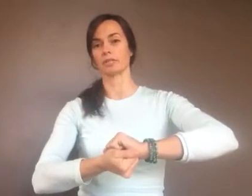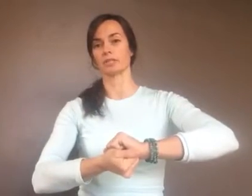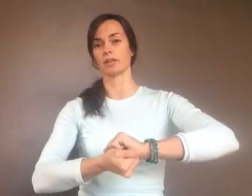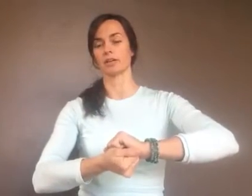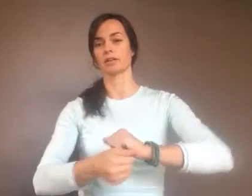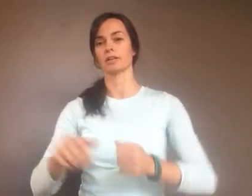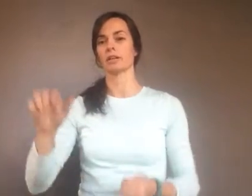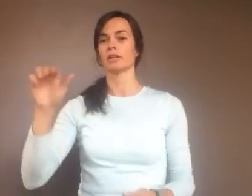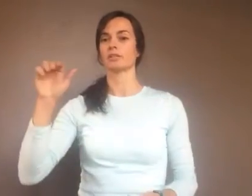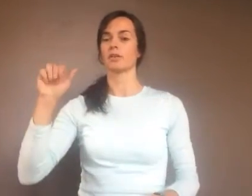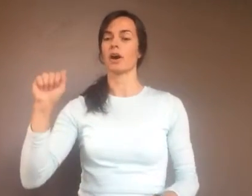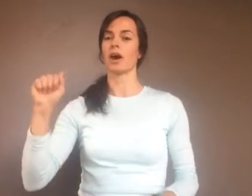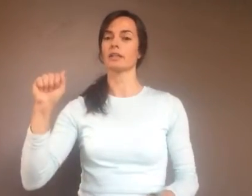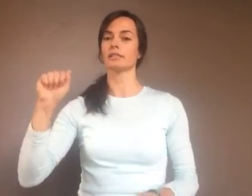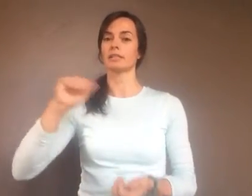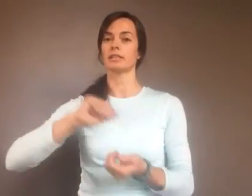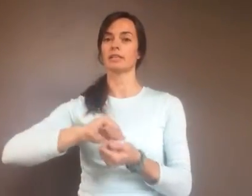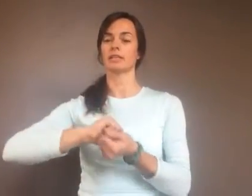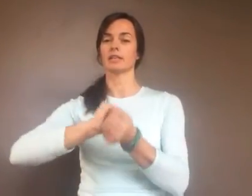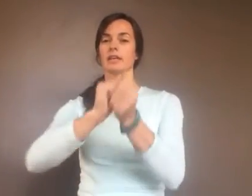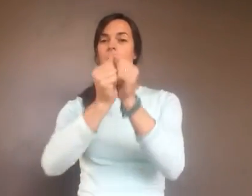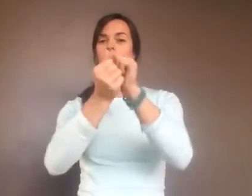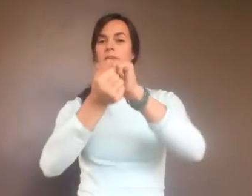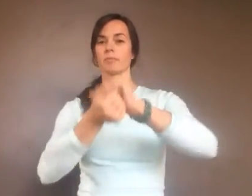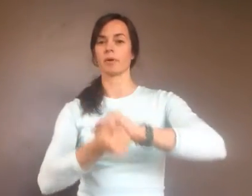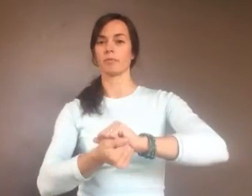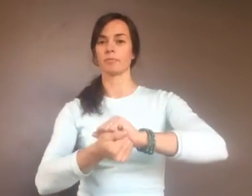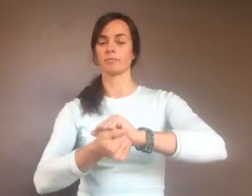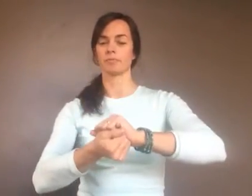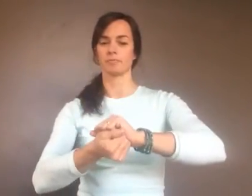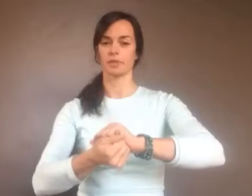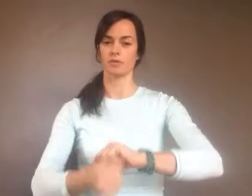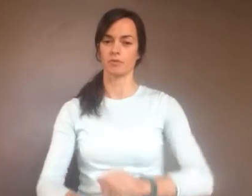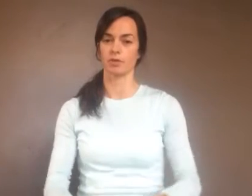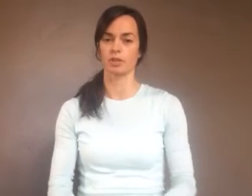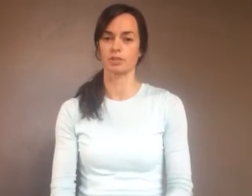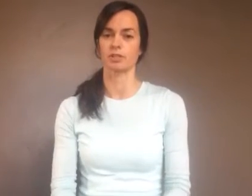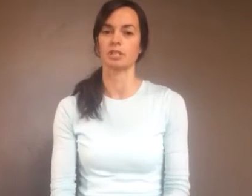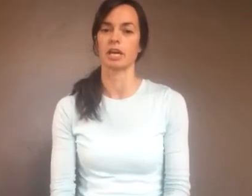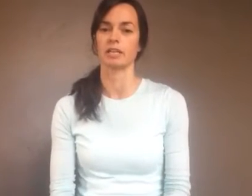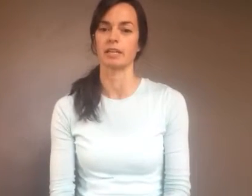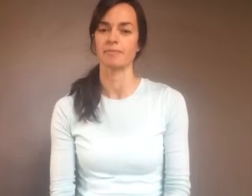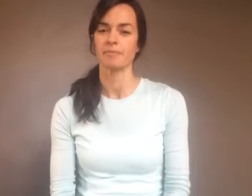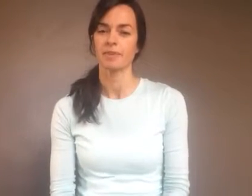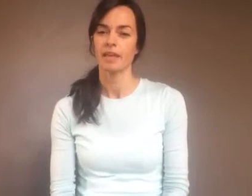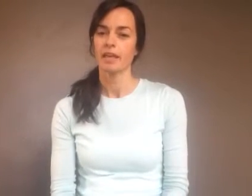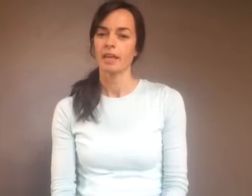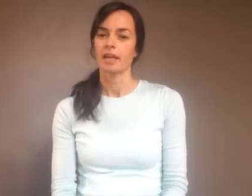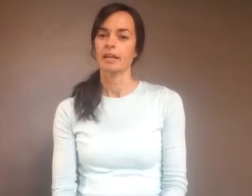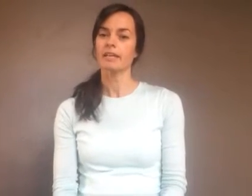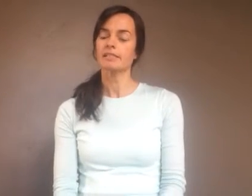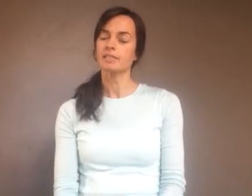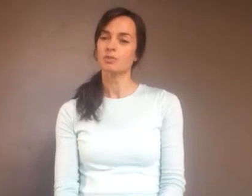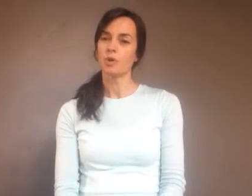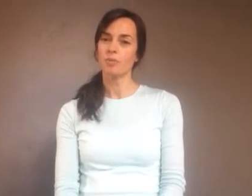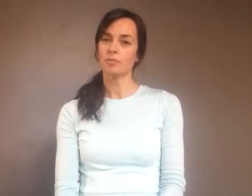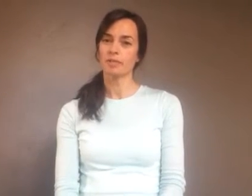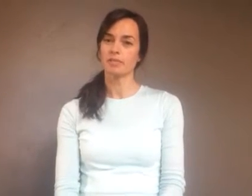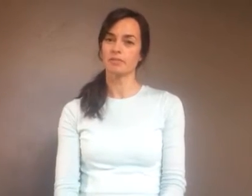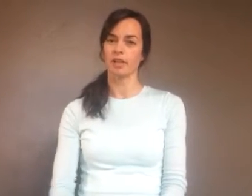each other. So Augustine of Hippo, who converted to Christianity. Next is Jerome completes the